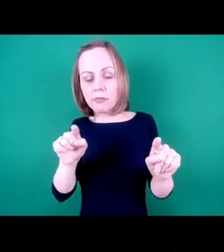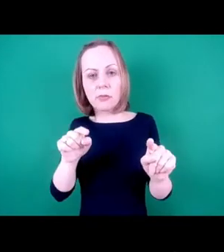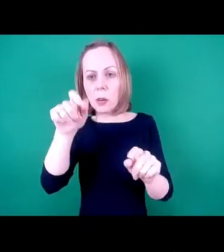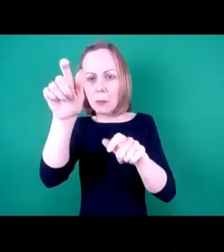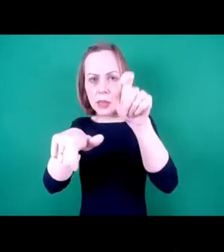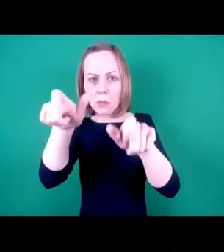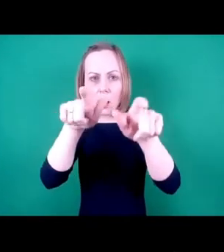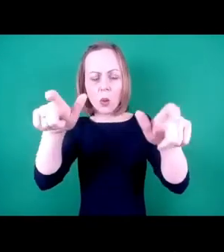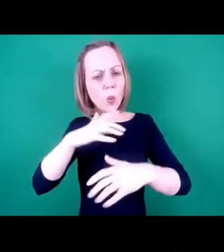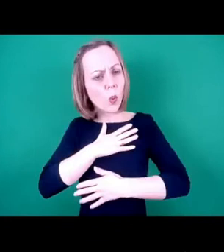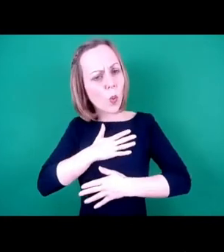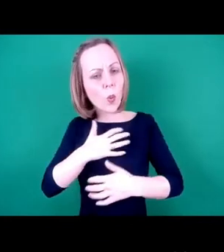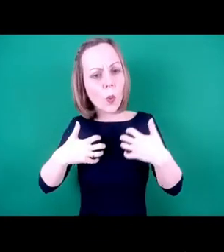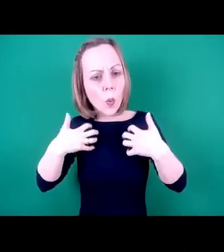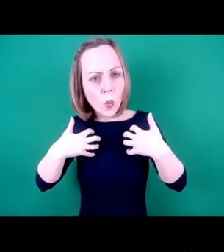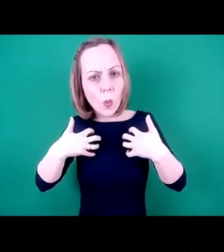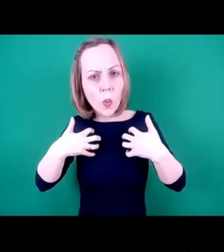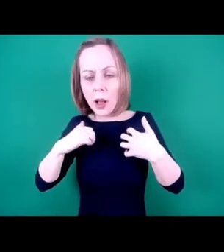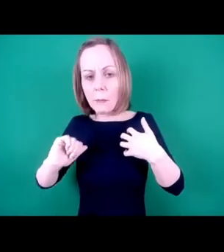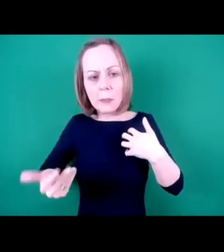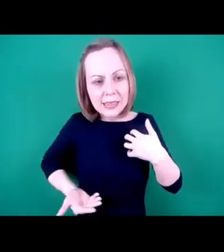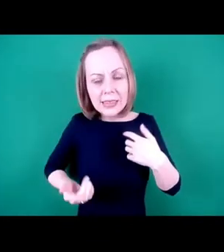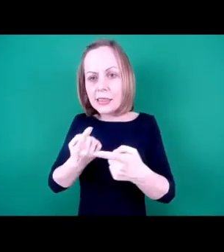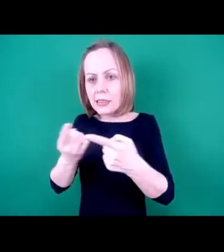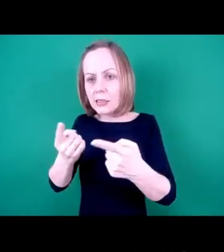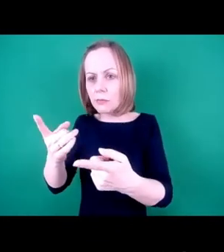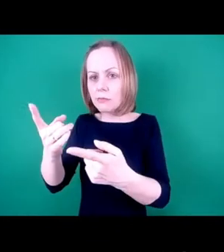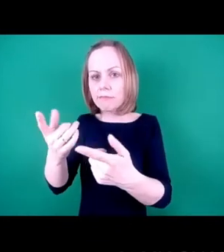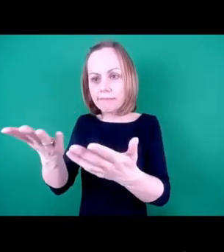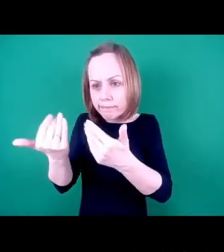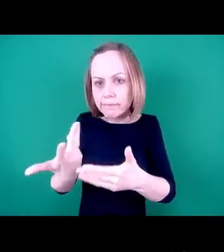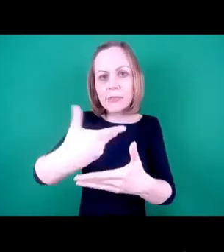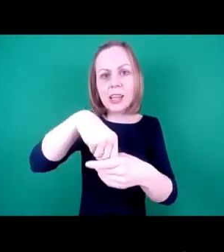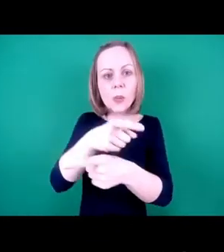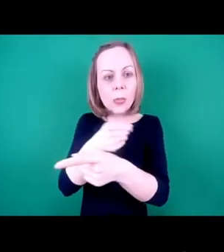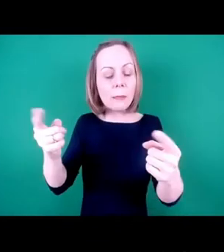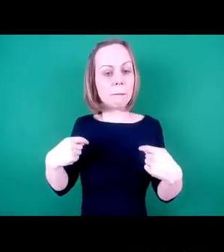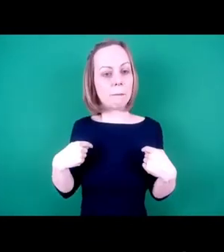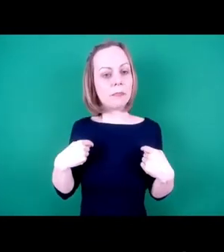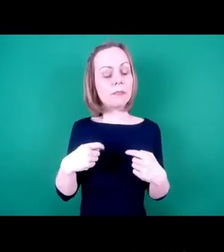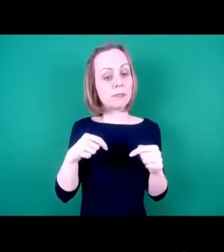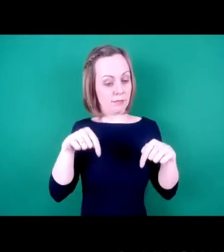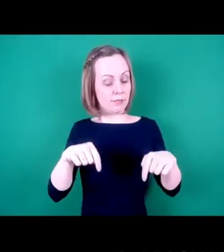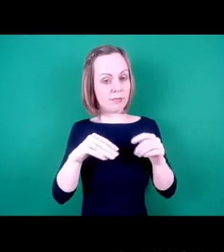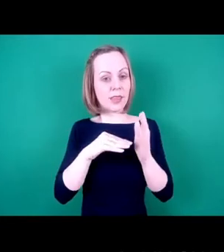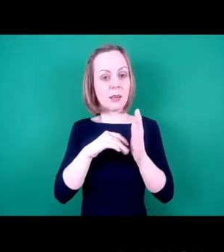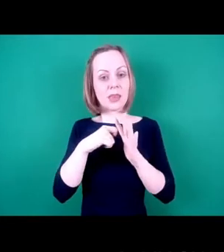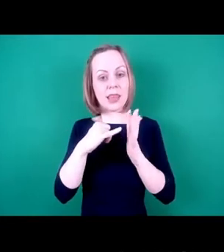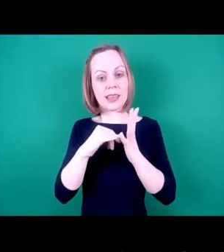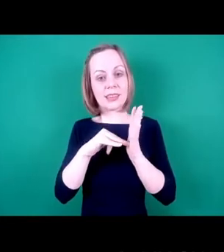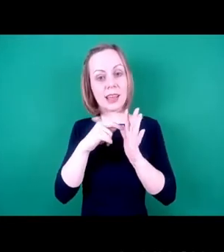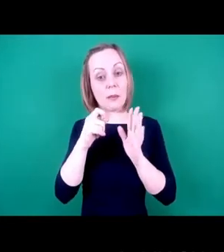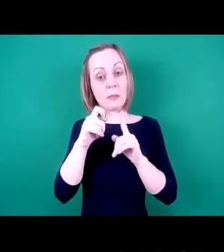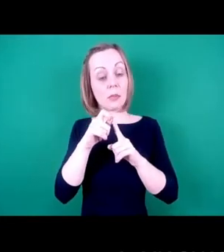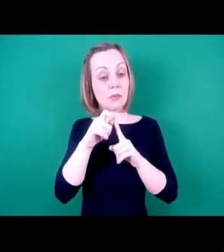and businesses in Milton Keynes. At MK Snap, we call our students